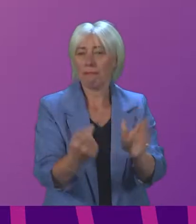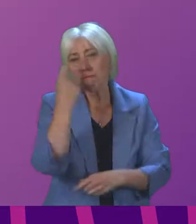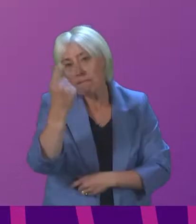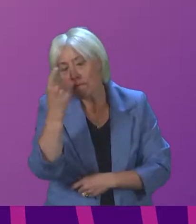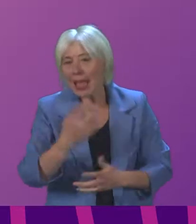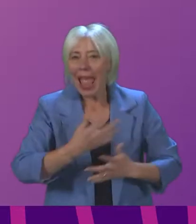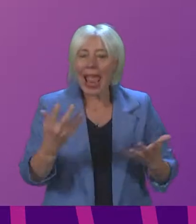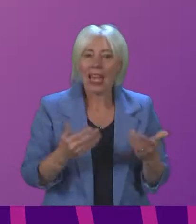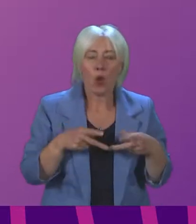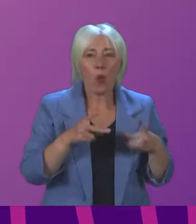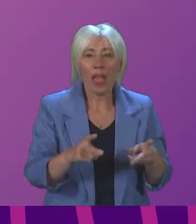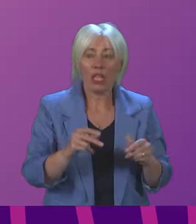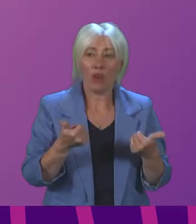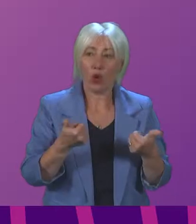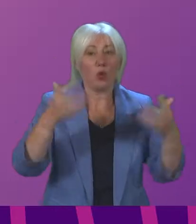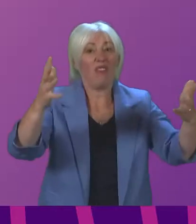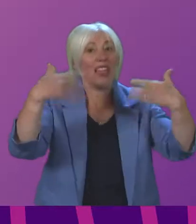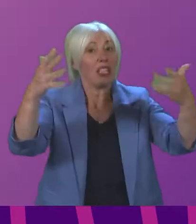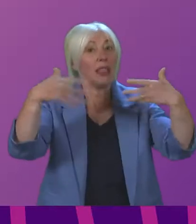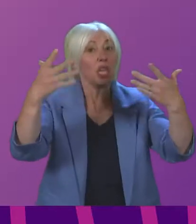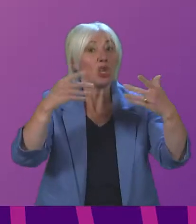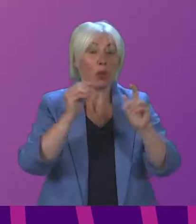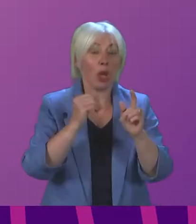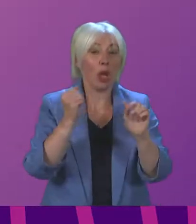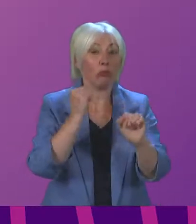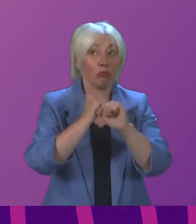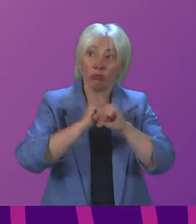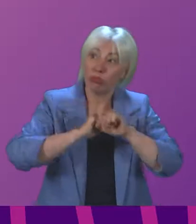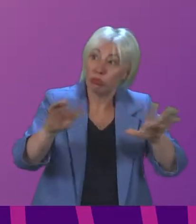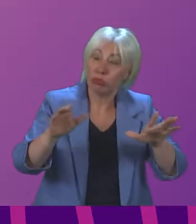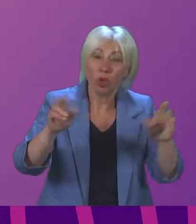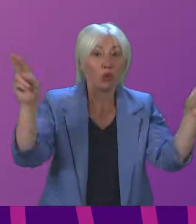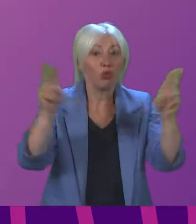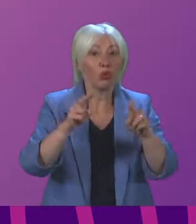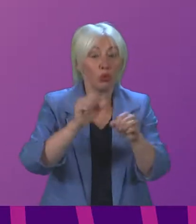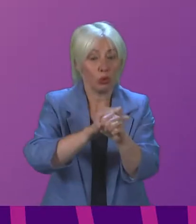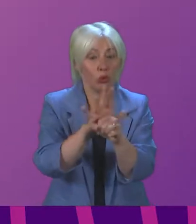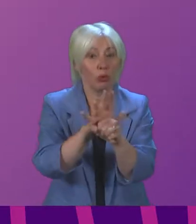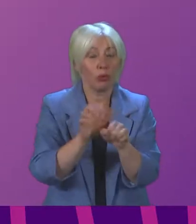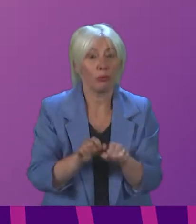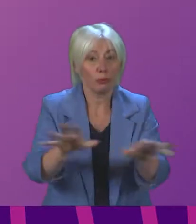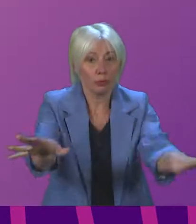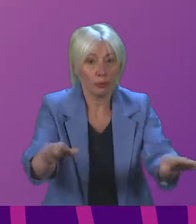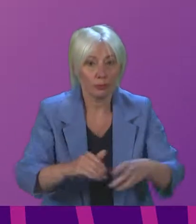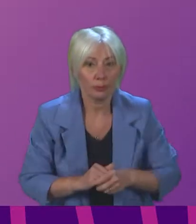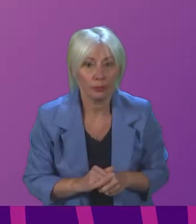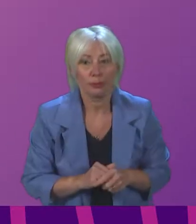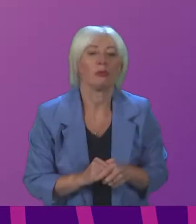ways to promote the use of good ventilation to help prevent the spread of COVID-19. We've all got our mailboxes.